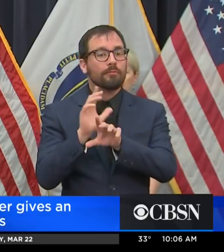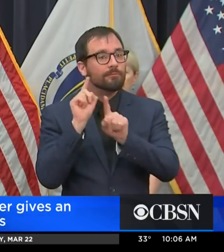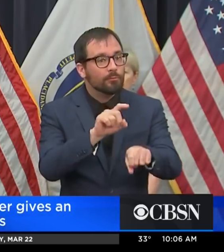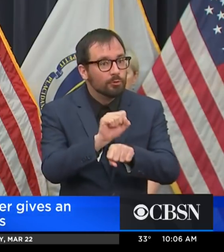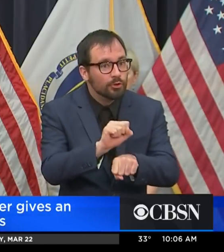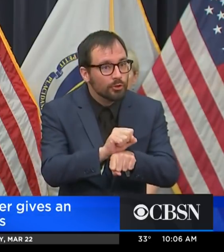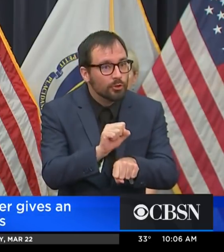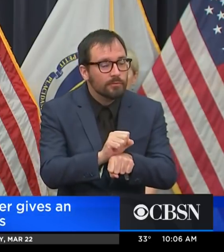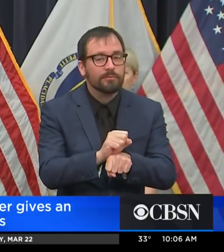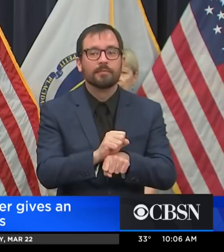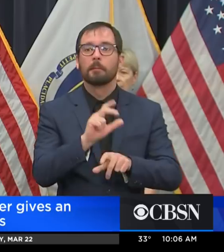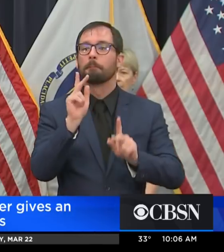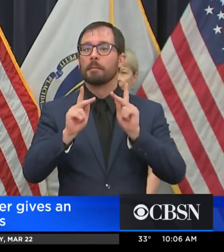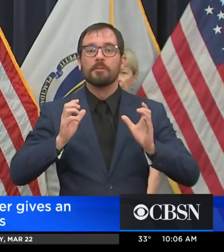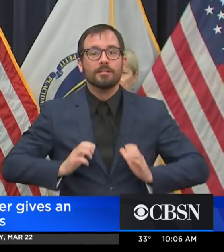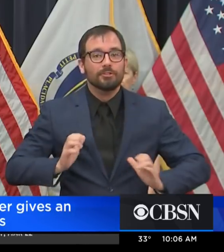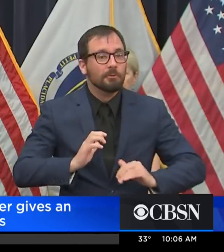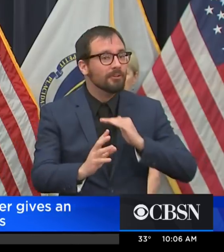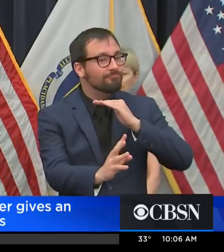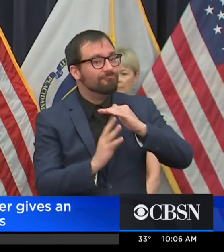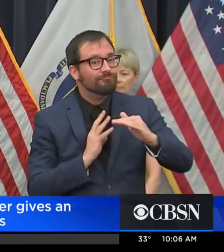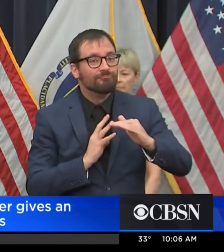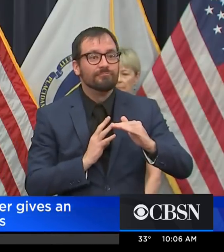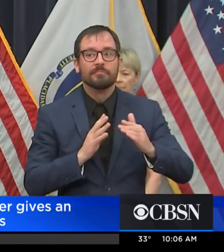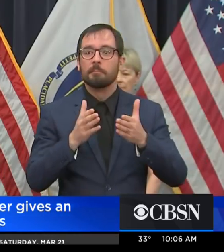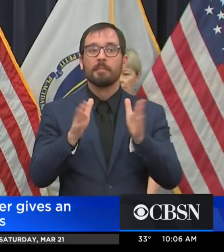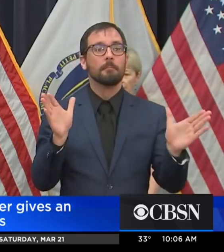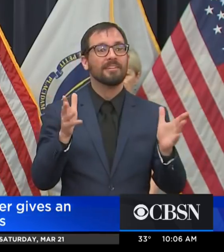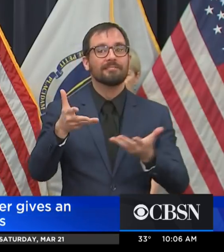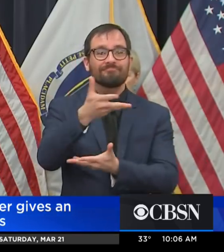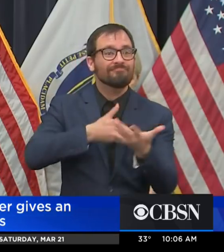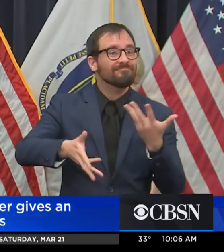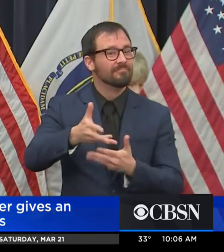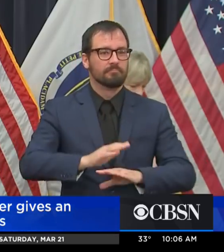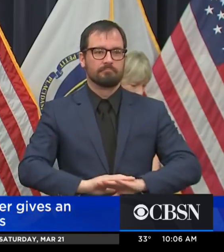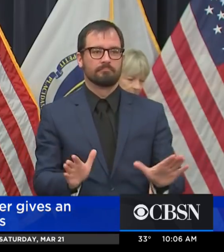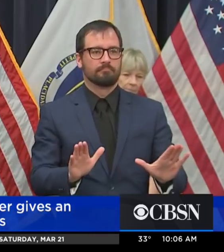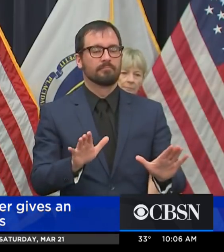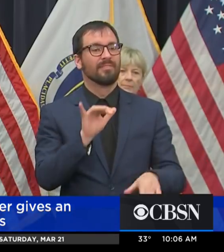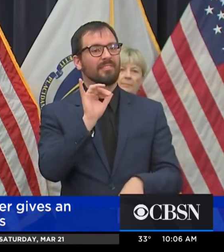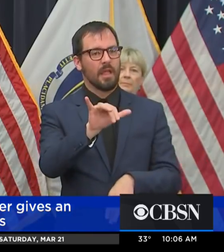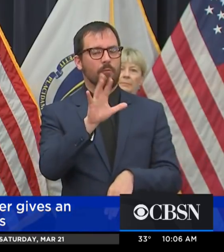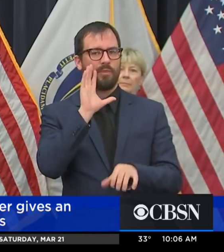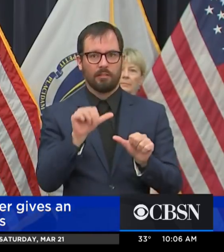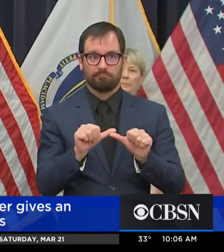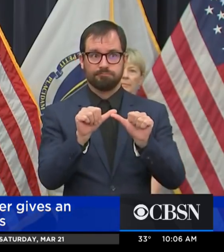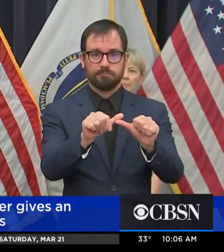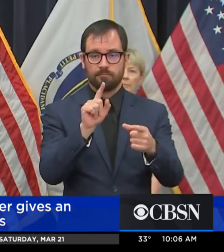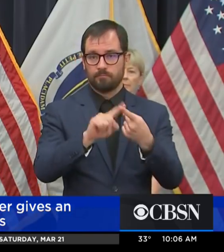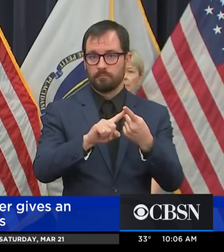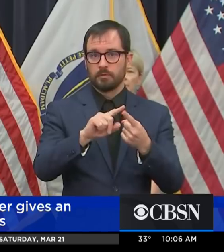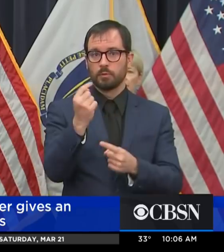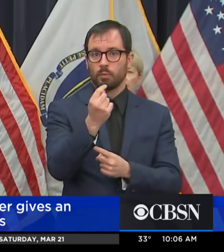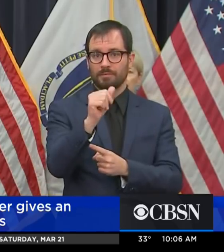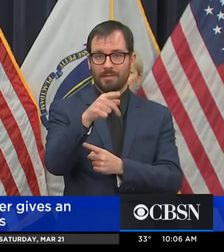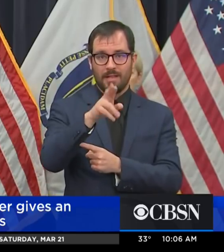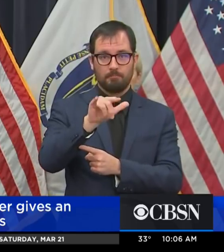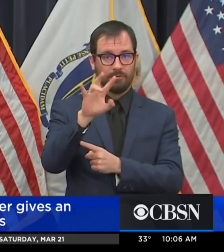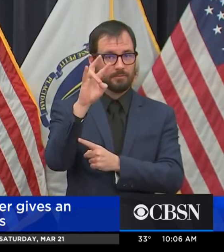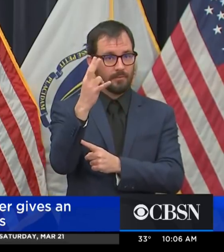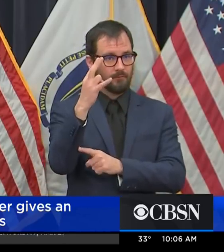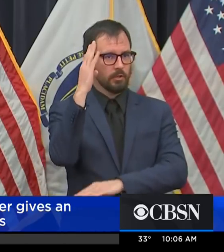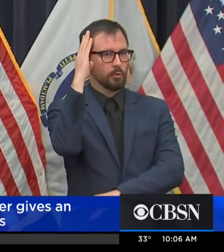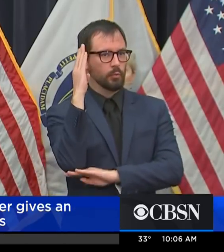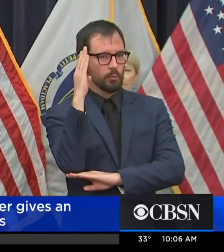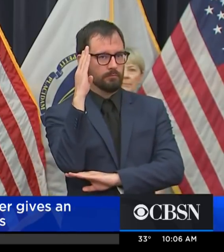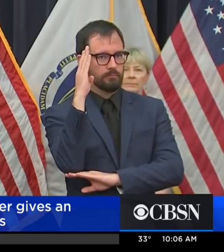This order will remain in effect until Tuesday, April 7th at noon. I'm also directing the Department of Public